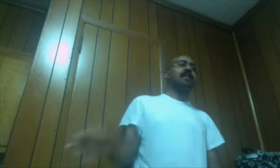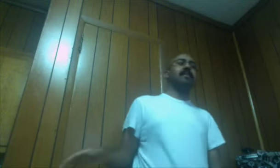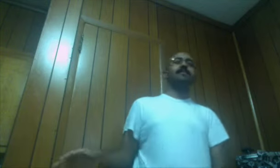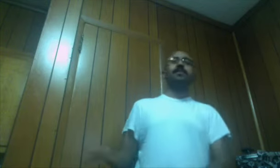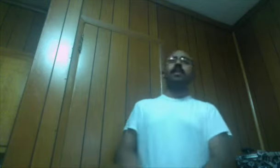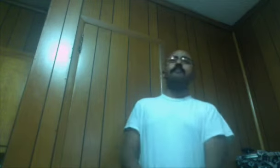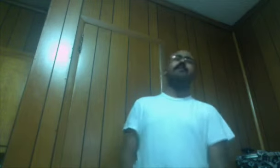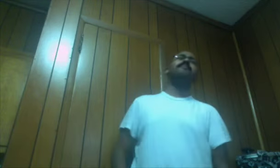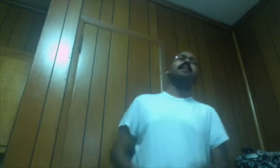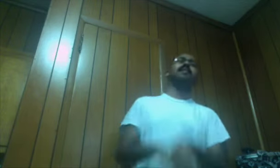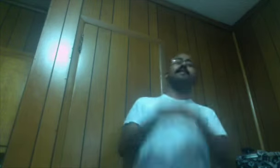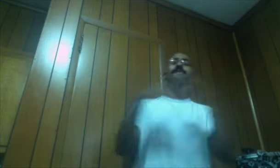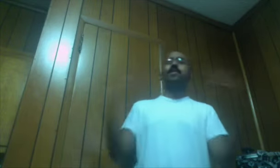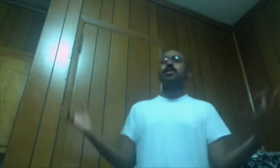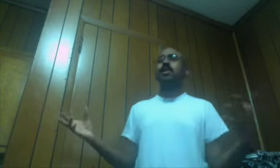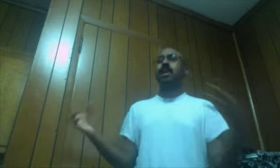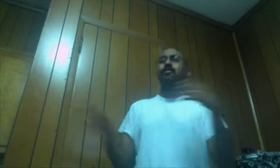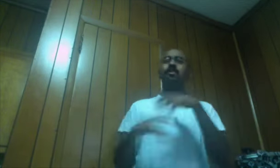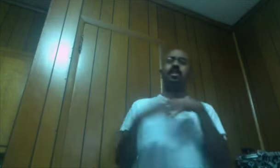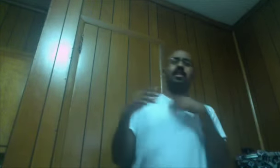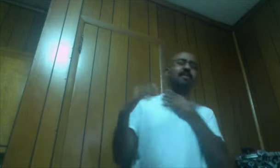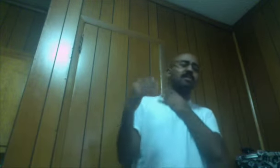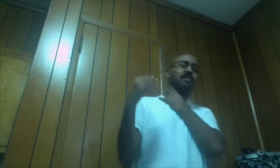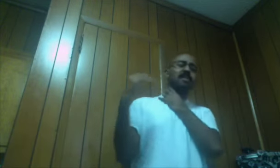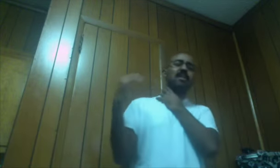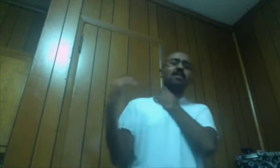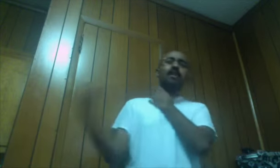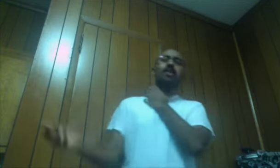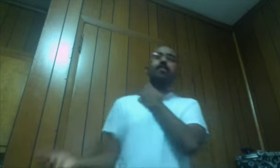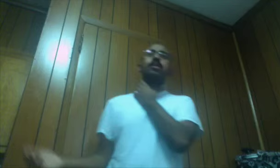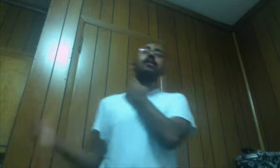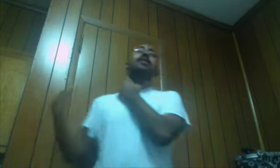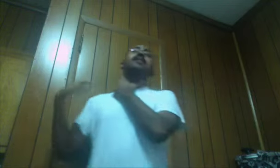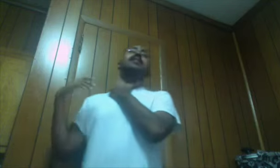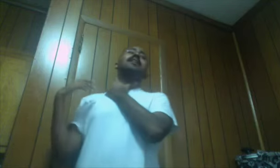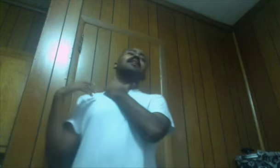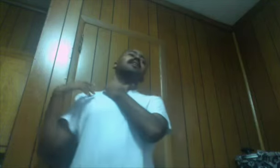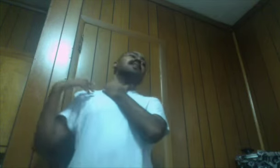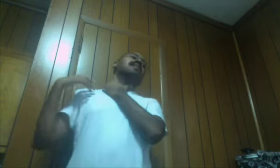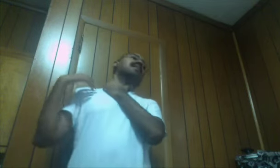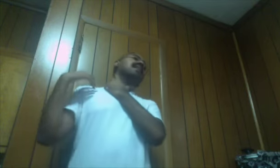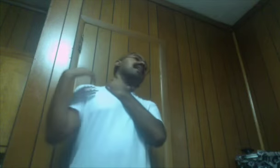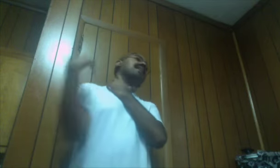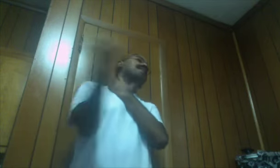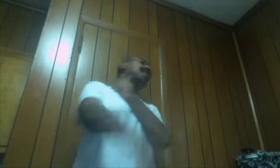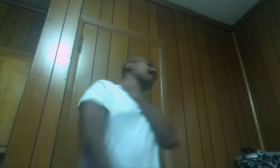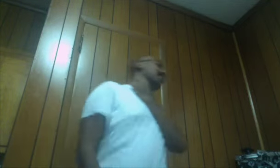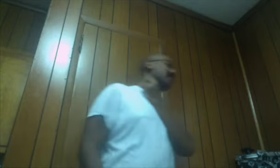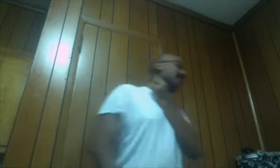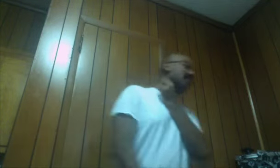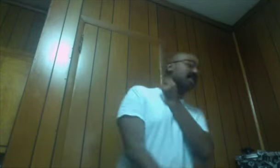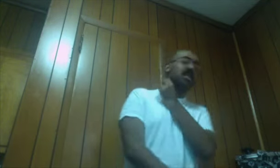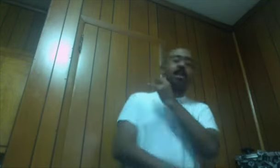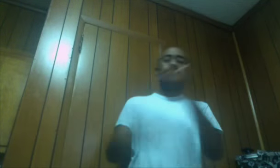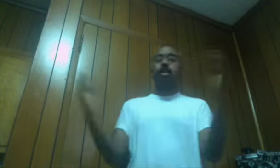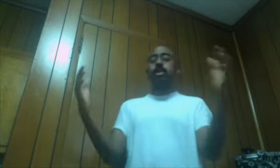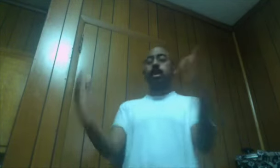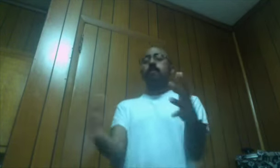Ending Of The Chapter But It's A First Chapter It's Just Supposed To Lay The Ground Work Now I Have A Lot Of Questions For This Shit I Want Y'all To